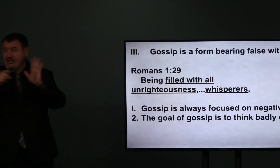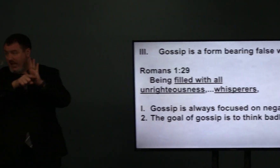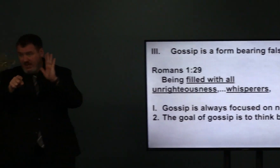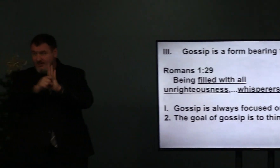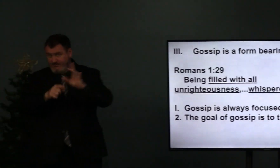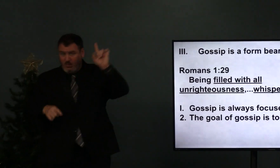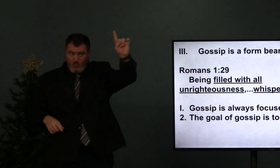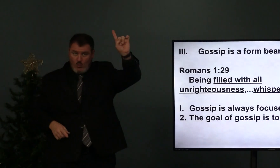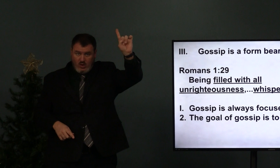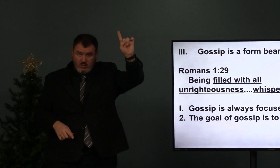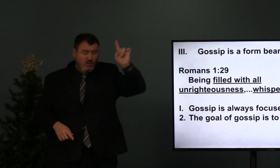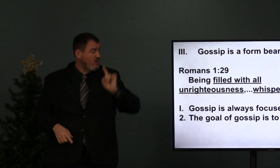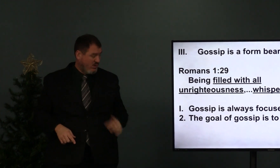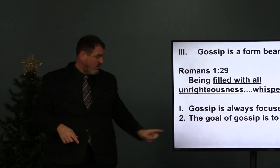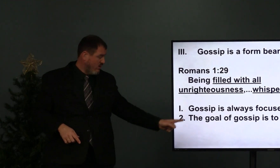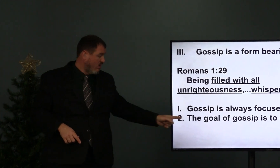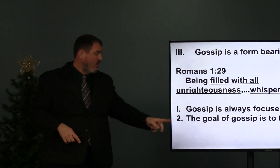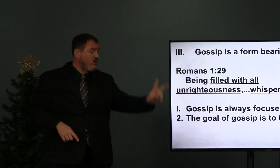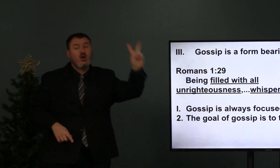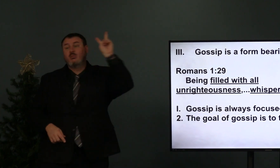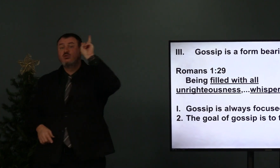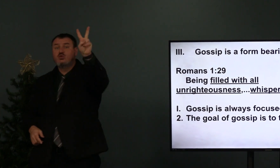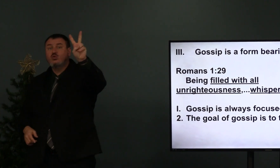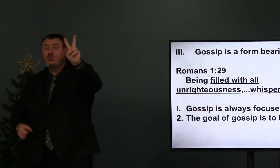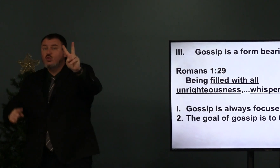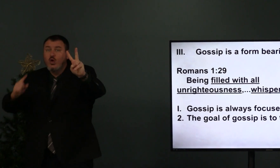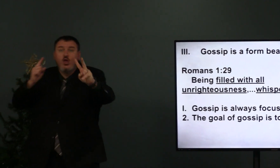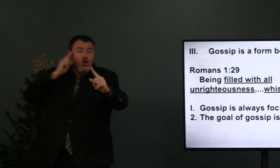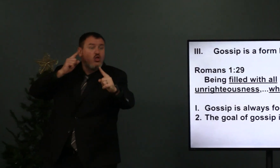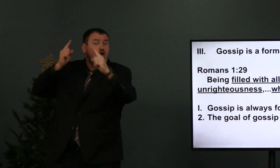Gossip is always focused on the negative, and the goal of gossip